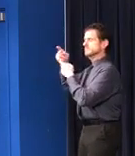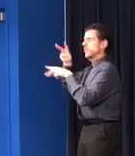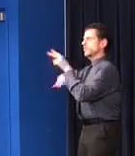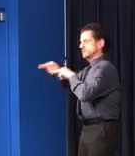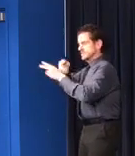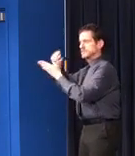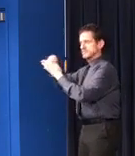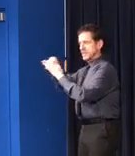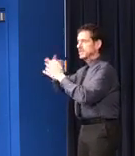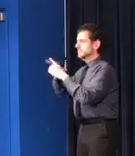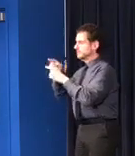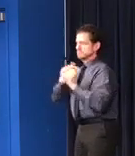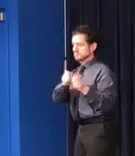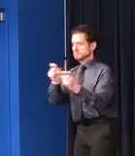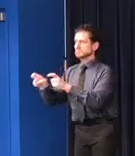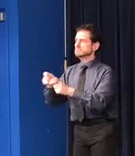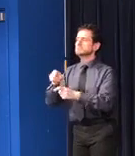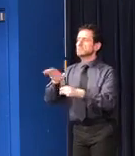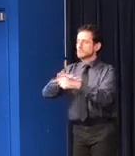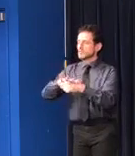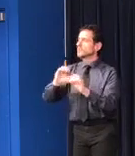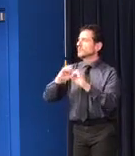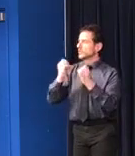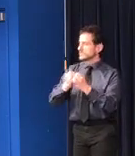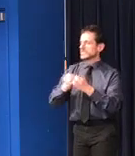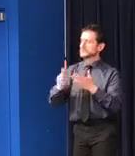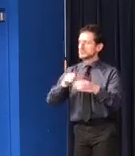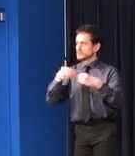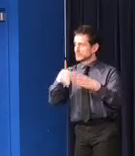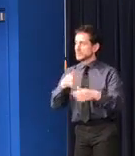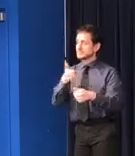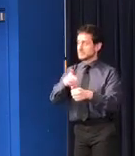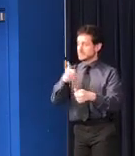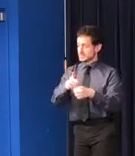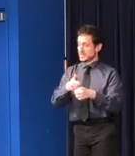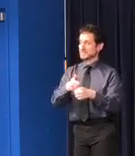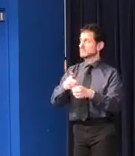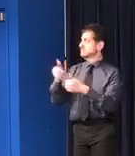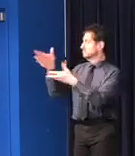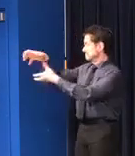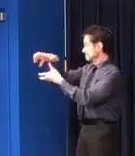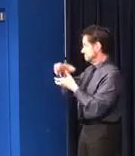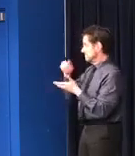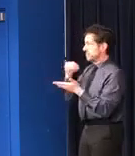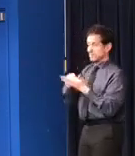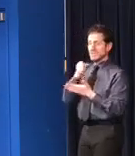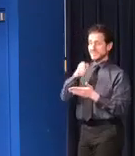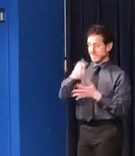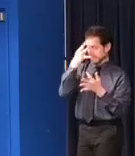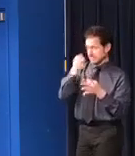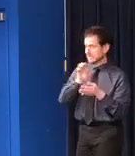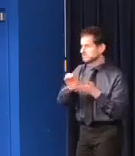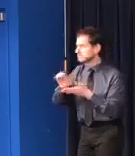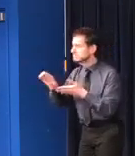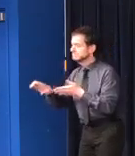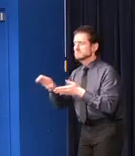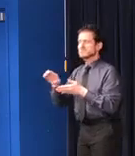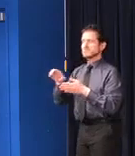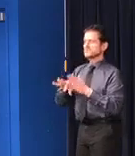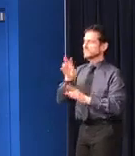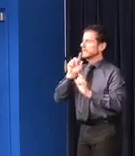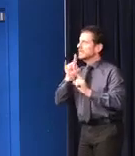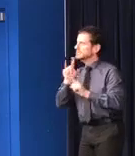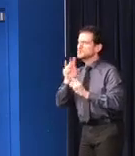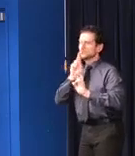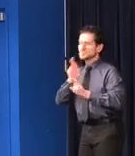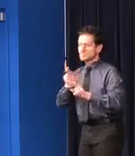funding through All Chicago and work with local service providers to pay for solutions that are responsive to the unique needs of communities